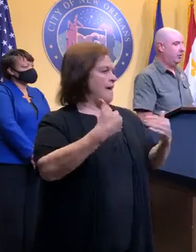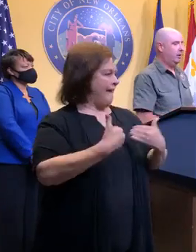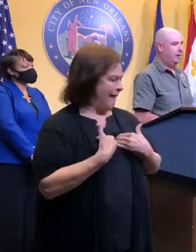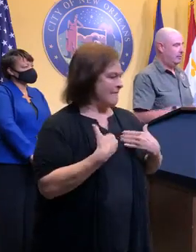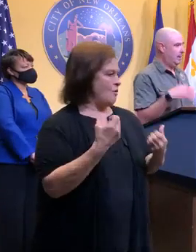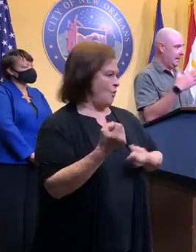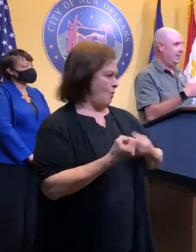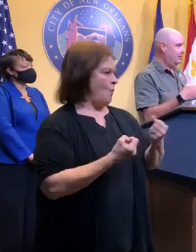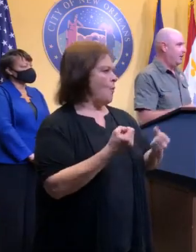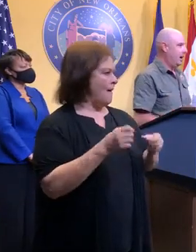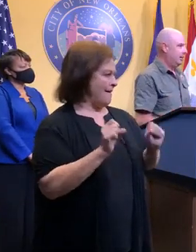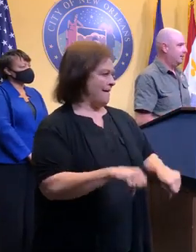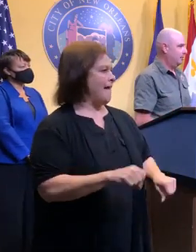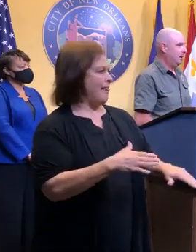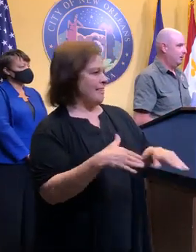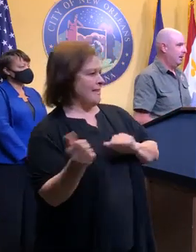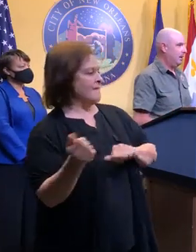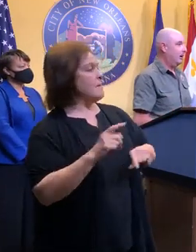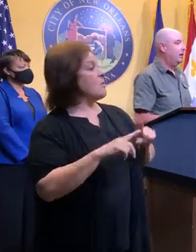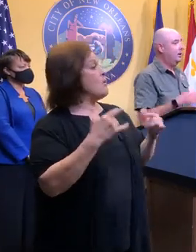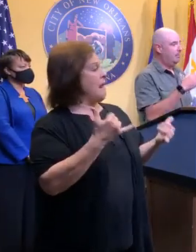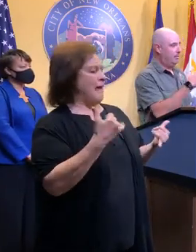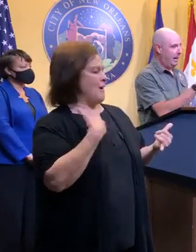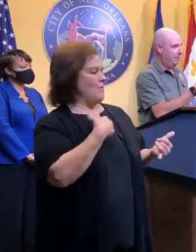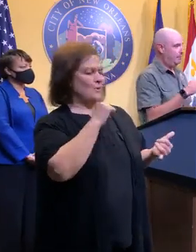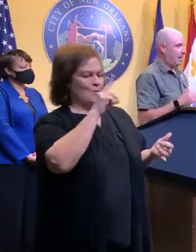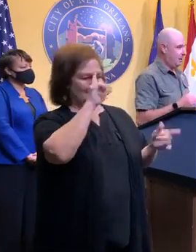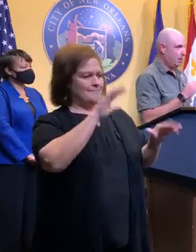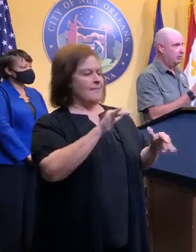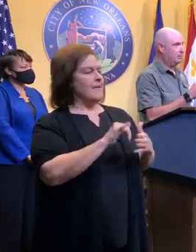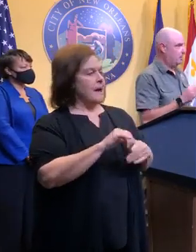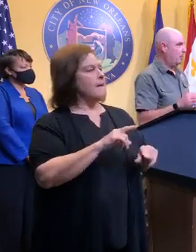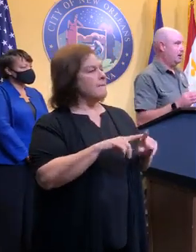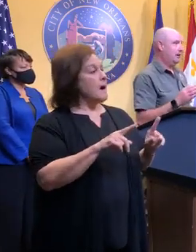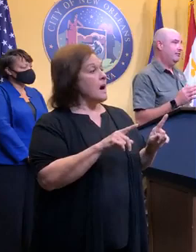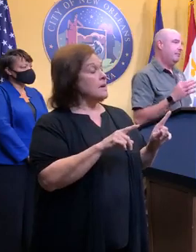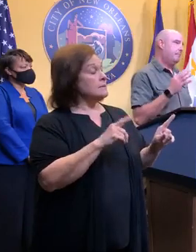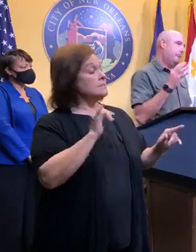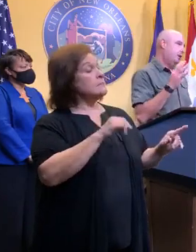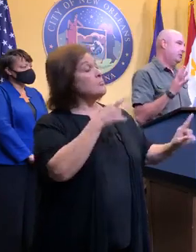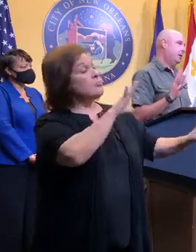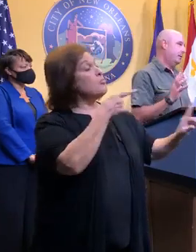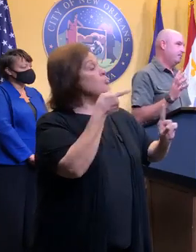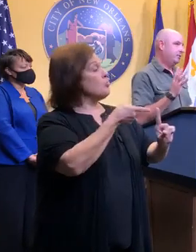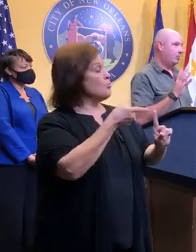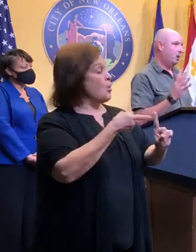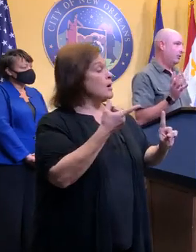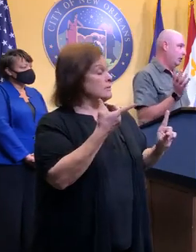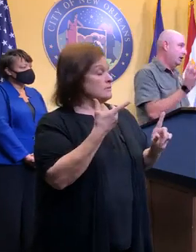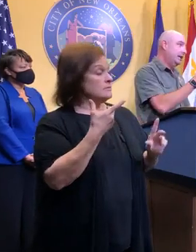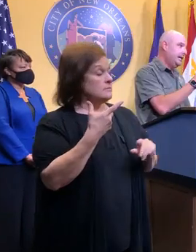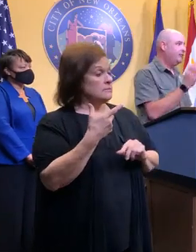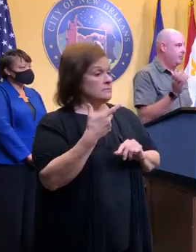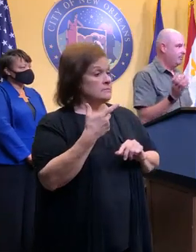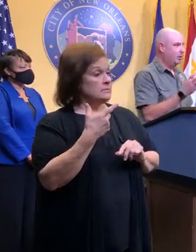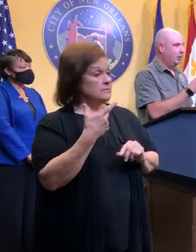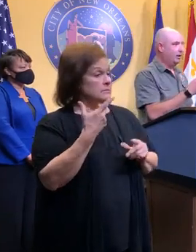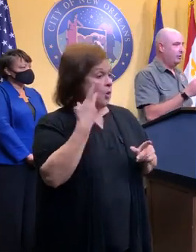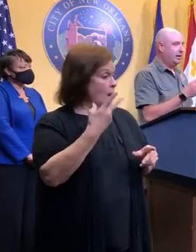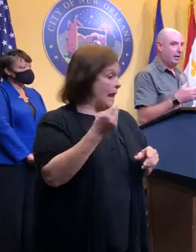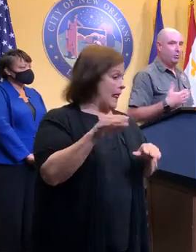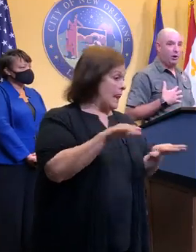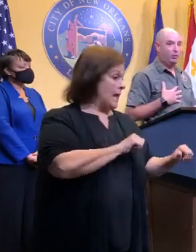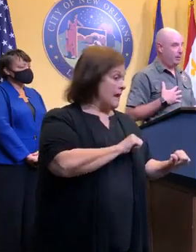away. And so, but again, that's not anticipated right now. But that kind of brings up the point of there is somewhat of a look and leave